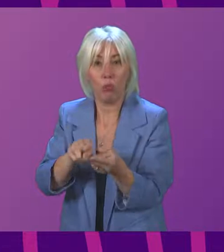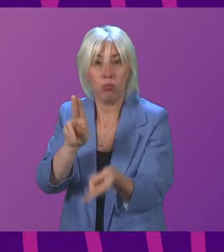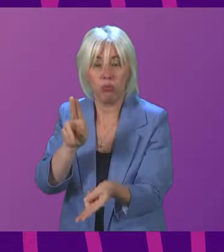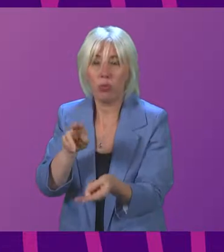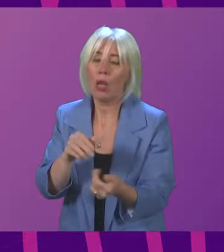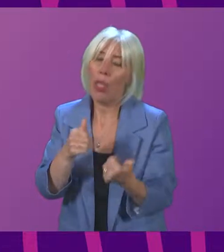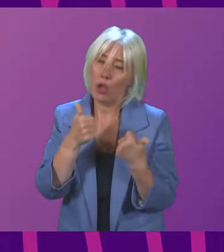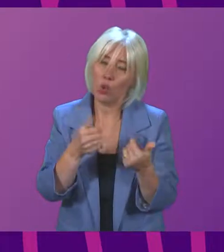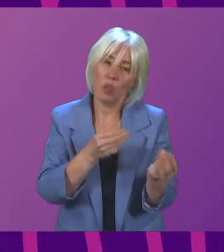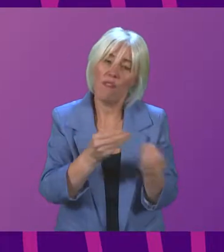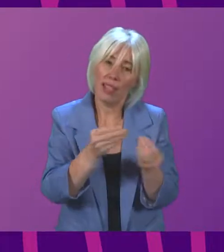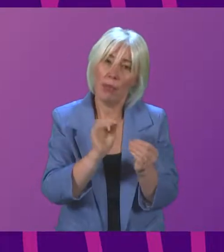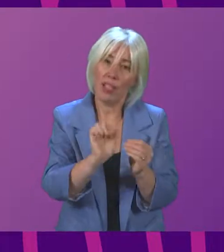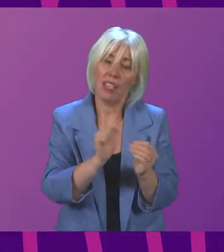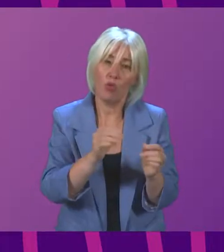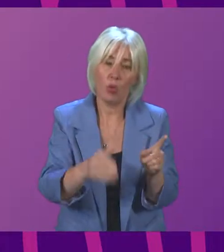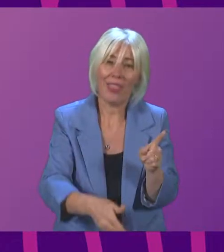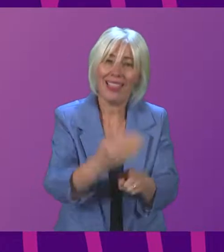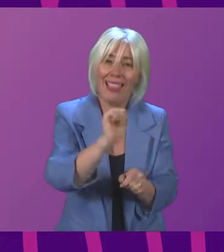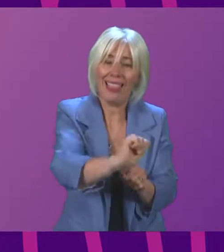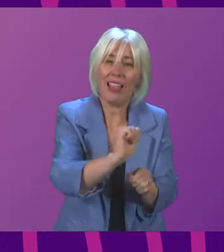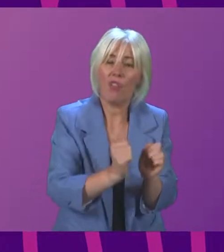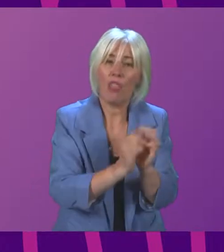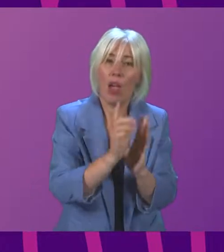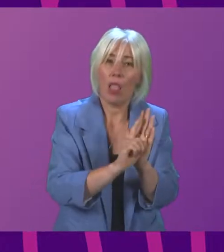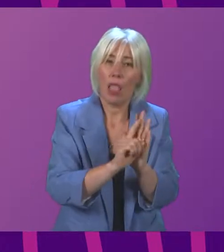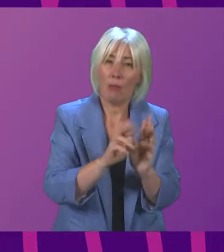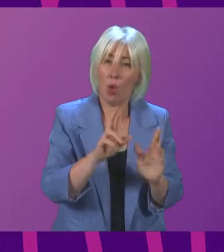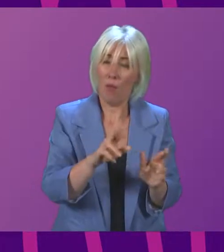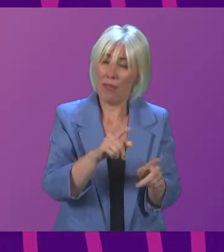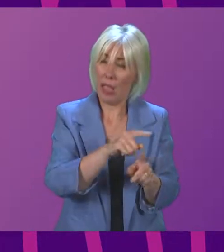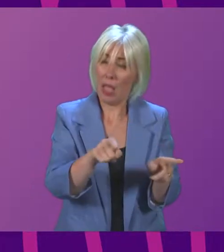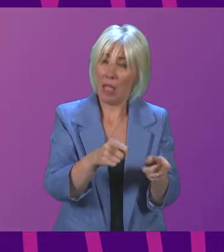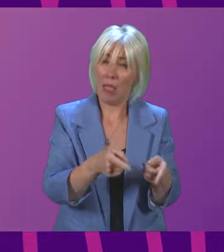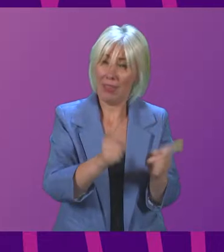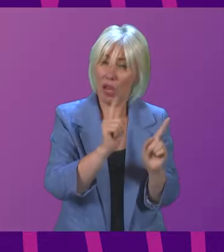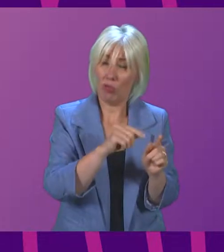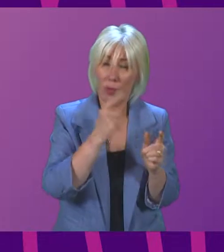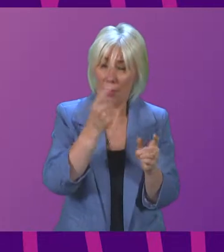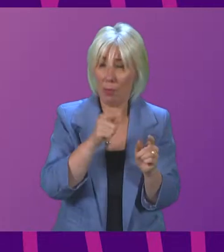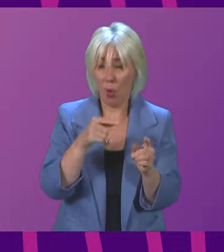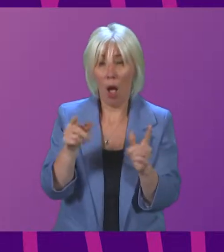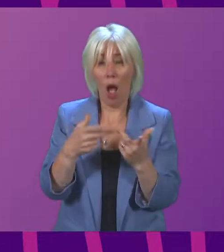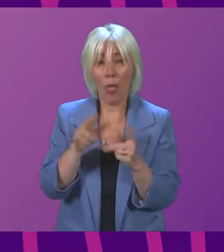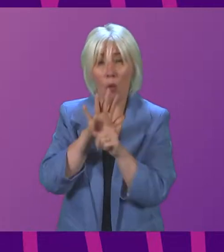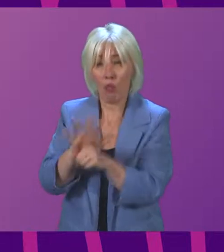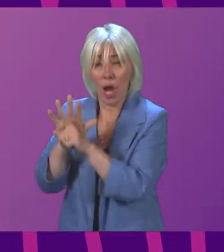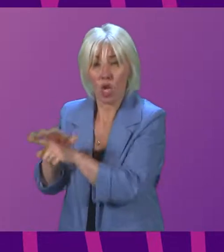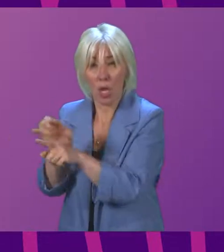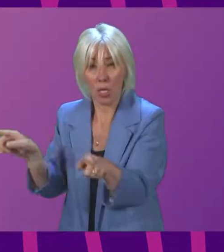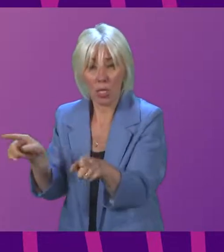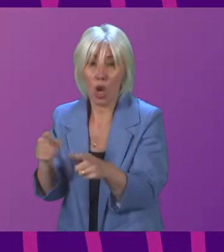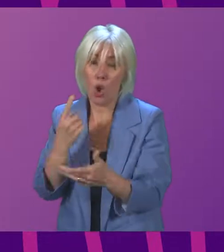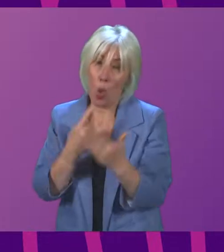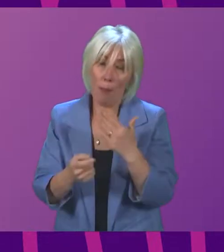deadline? And I hope the Cabinet Secretary will take into account these other pressures on households just now, quite apart from obtaining